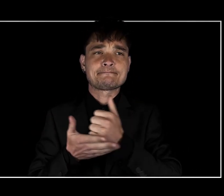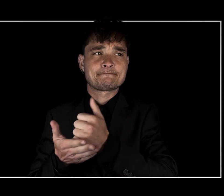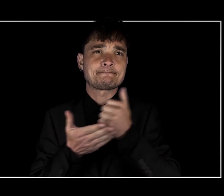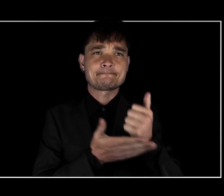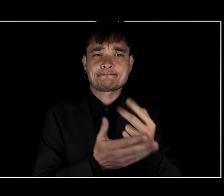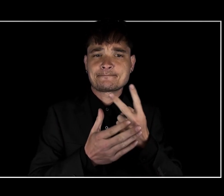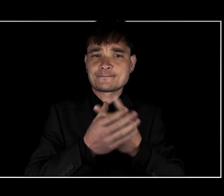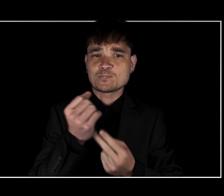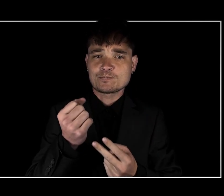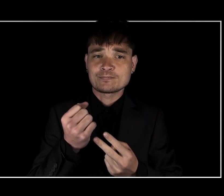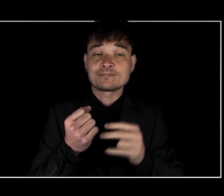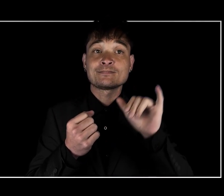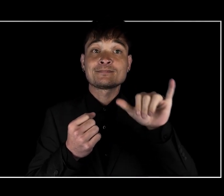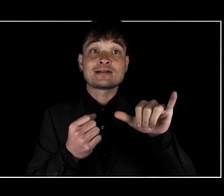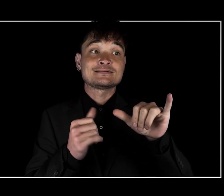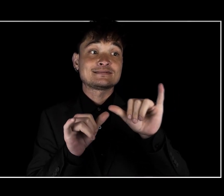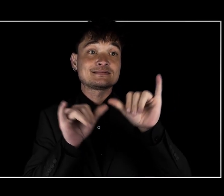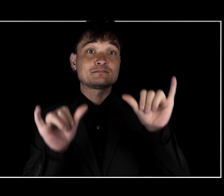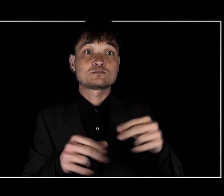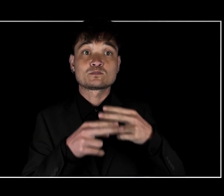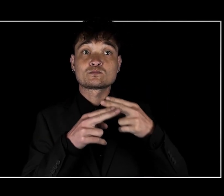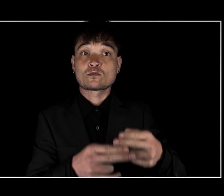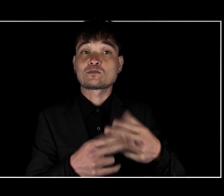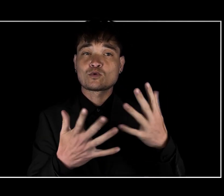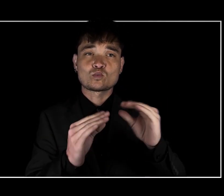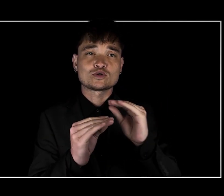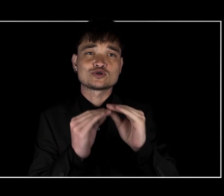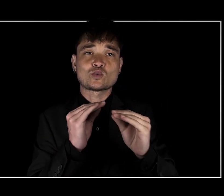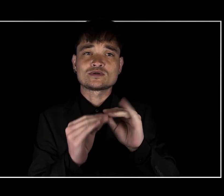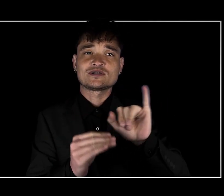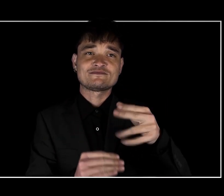This system is called restorative justice.